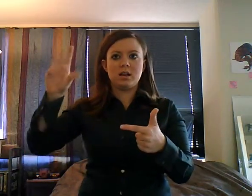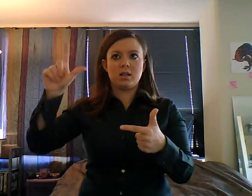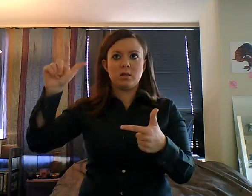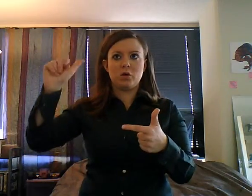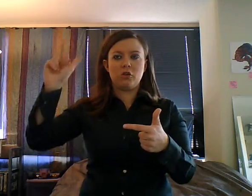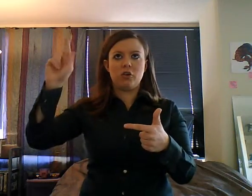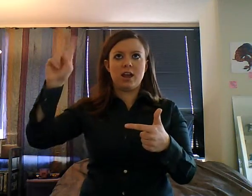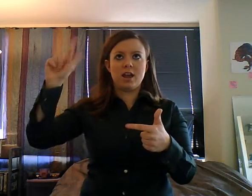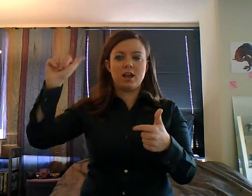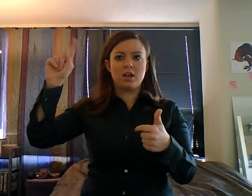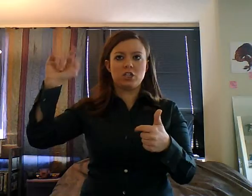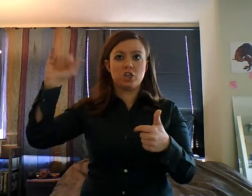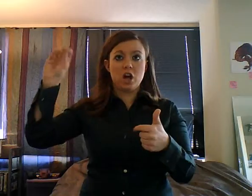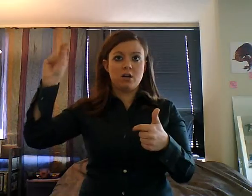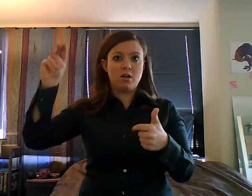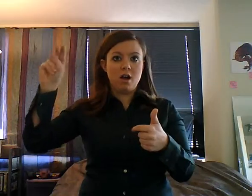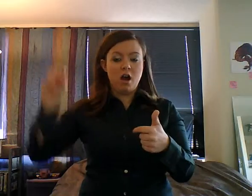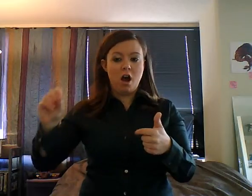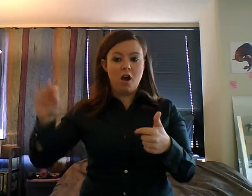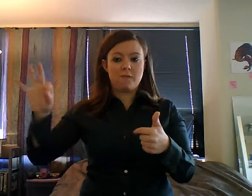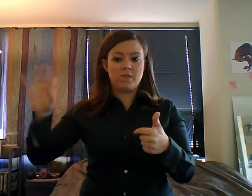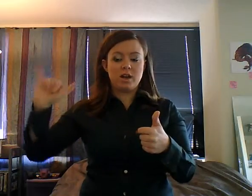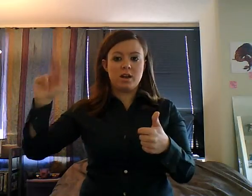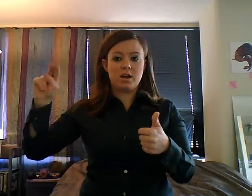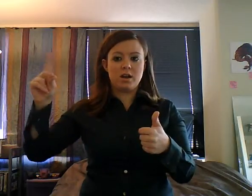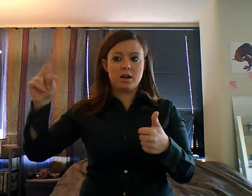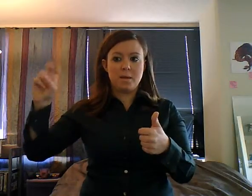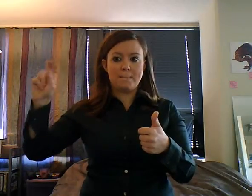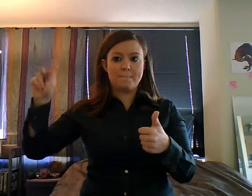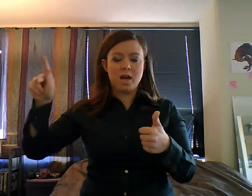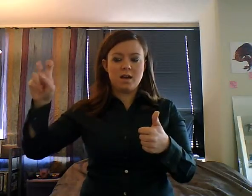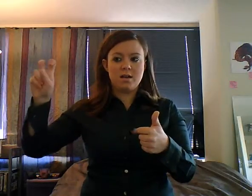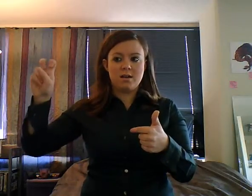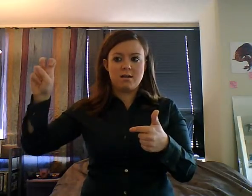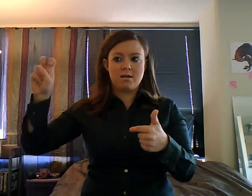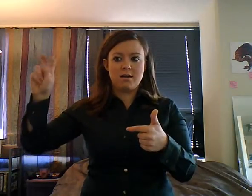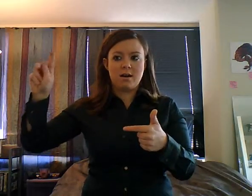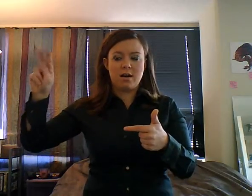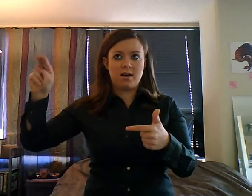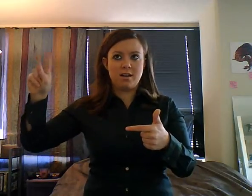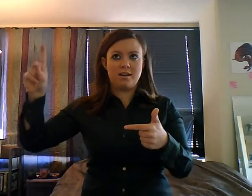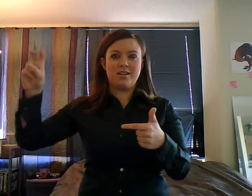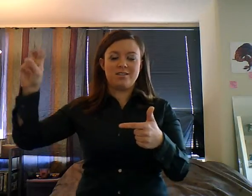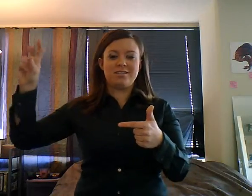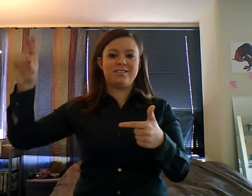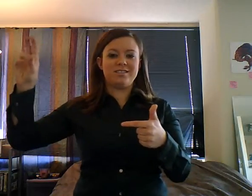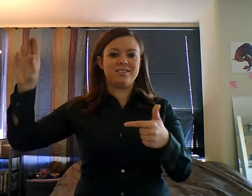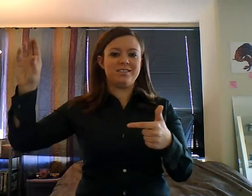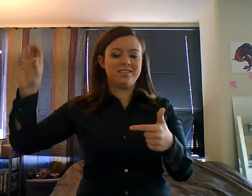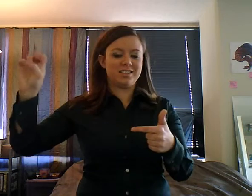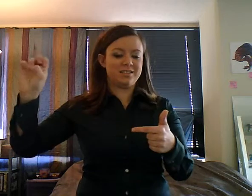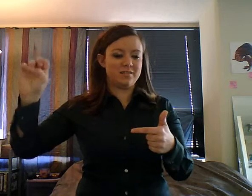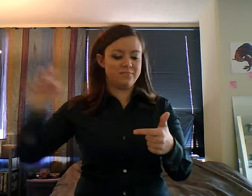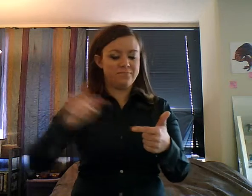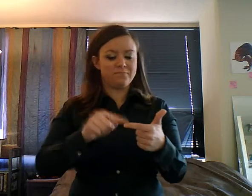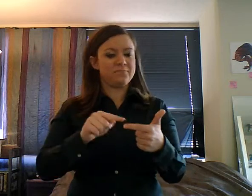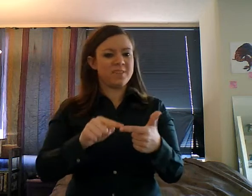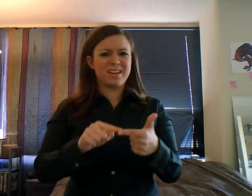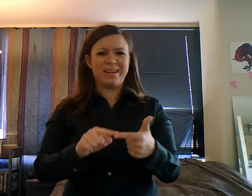but it's just, you can't, you can barely see anything out of the document. And, um, we were supposed to take flash photography, and